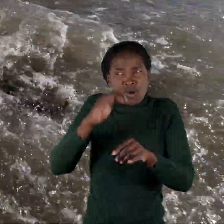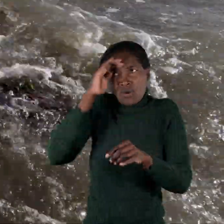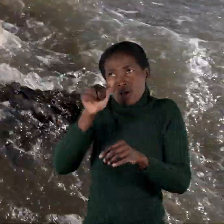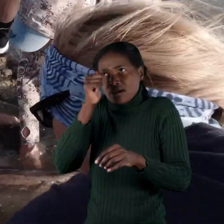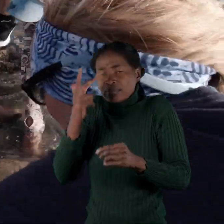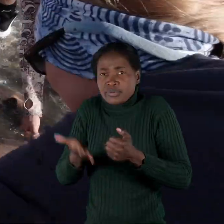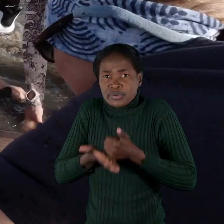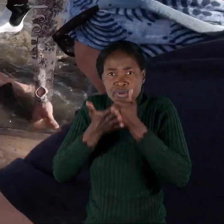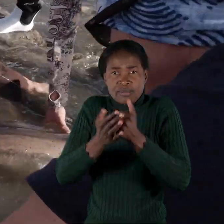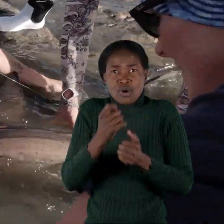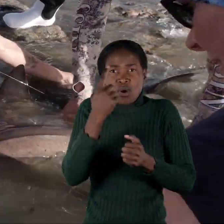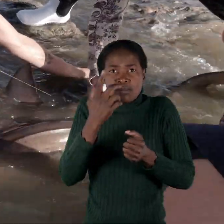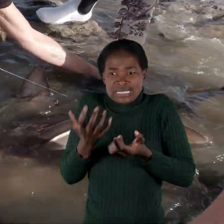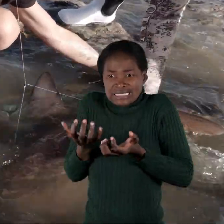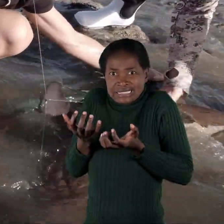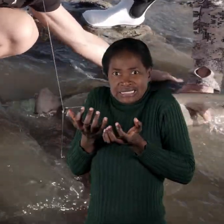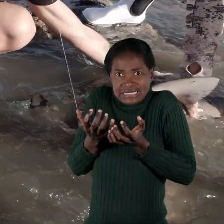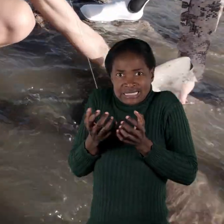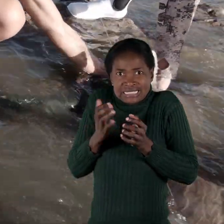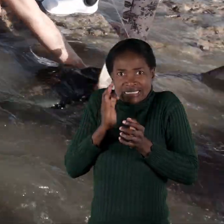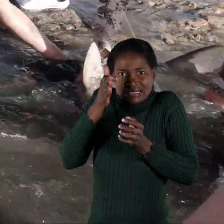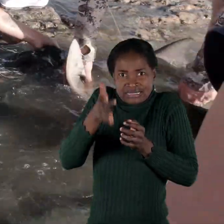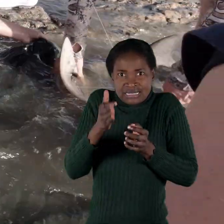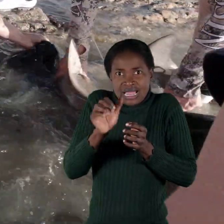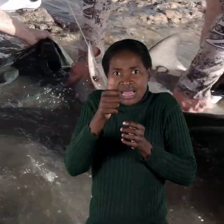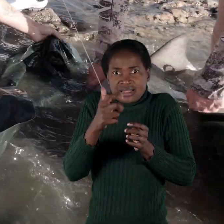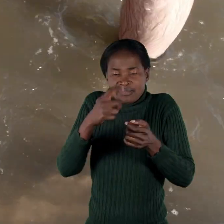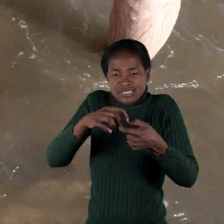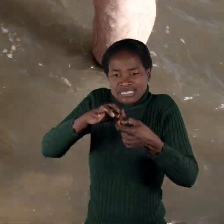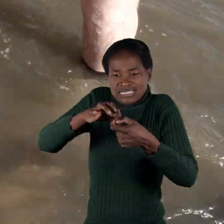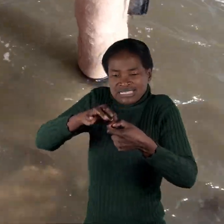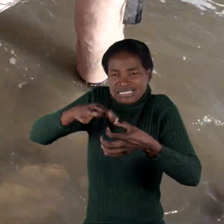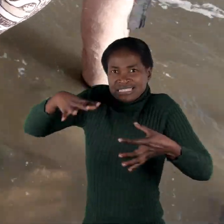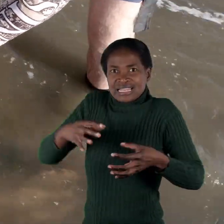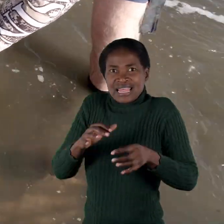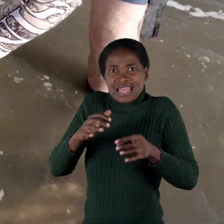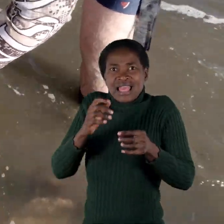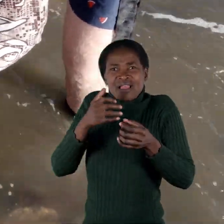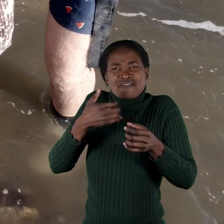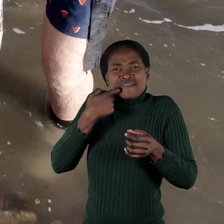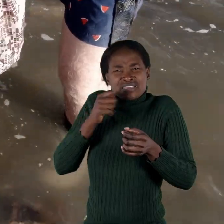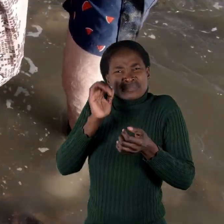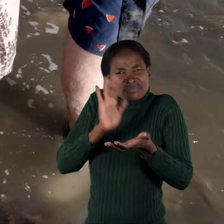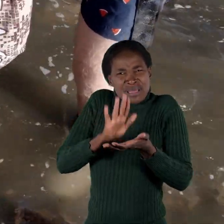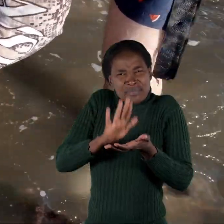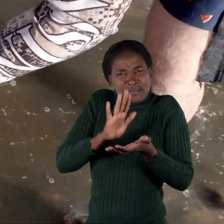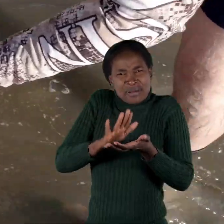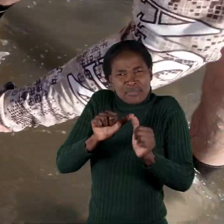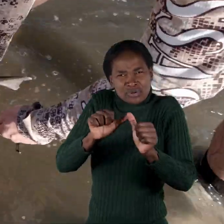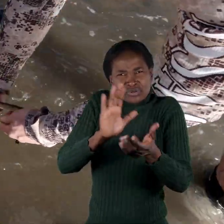a shark and the other to try to remove the hook. Keep the animal in the water if possible. They need to have their gills in water to be able